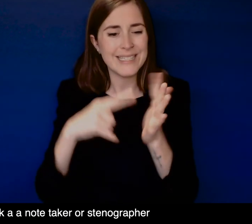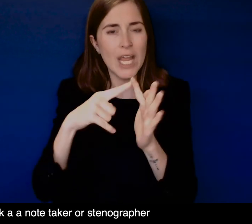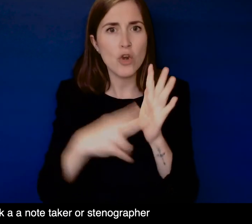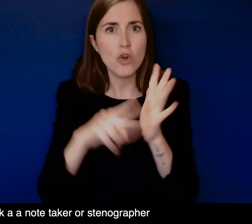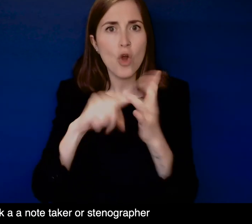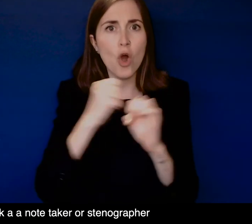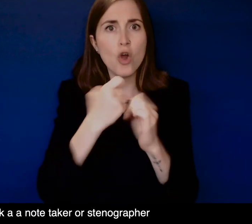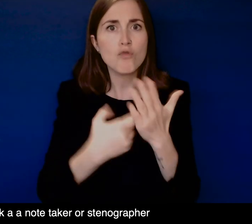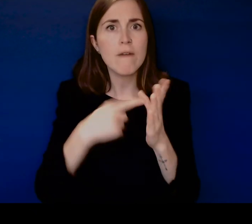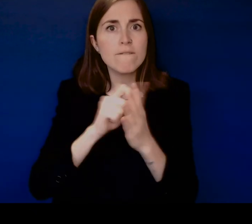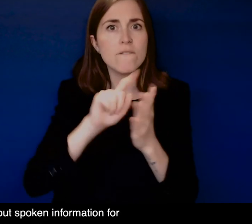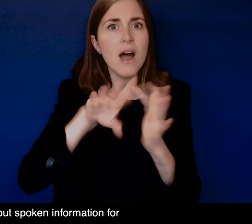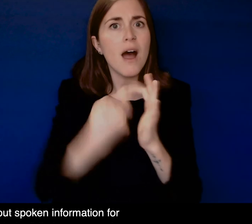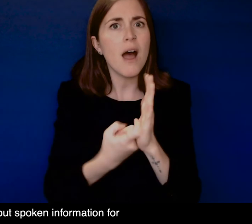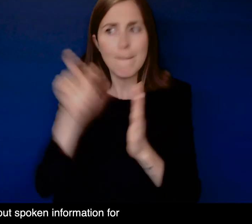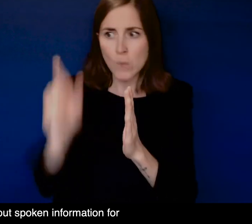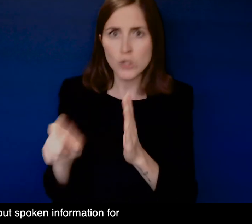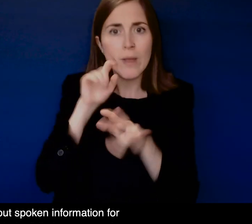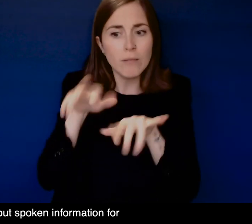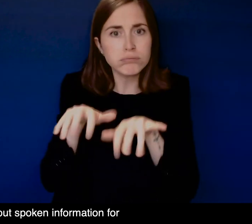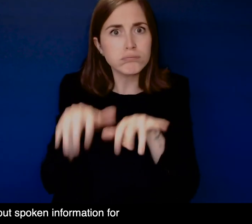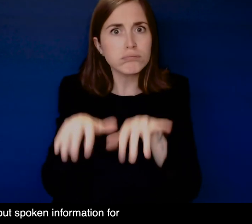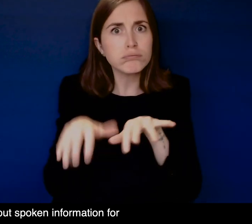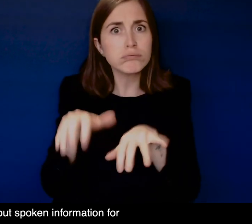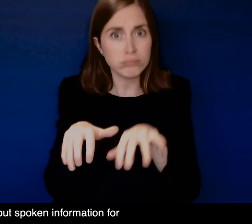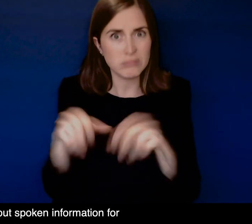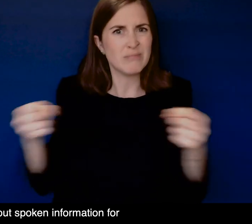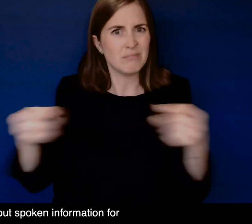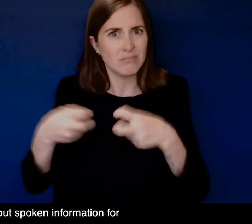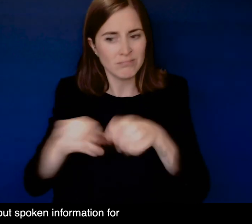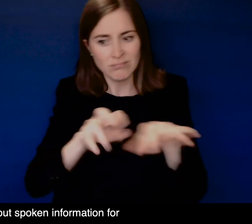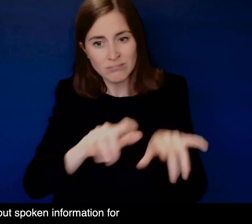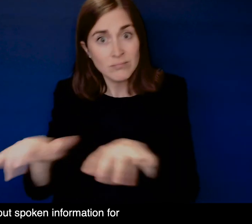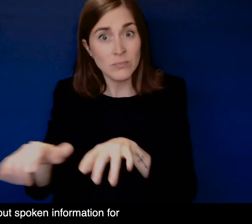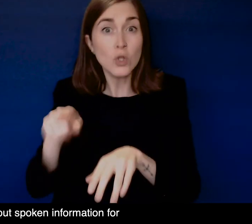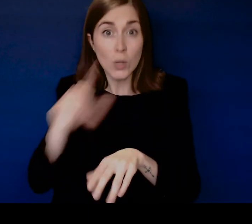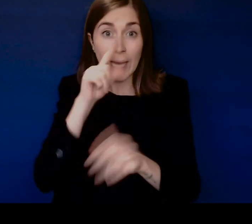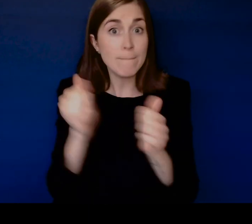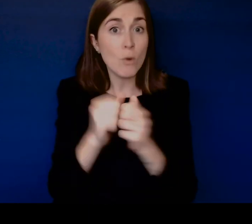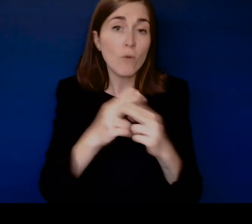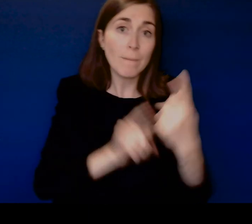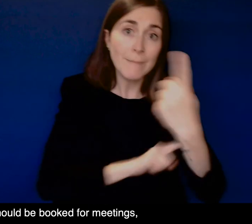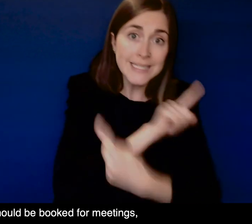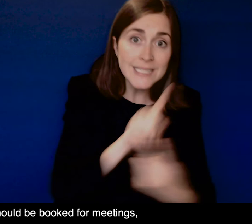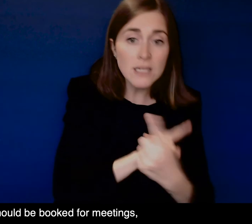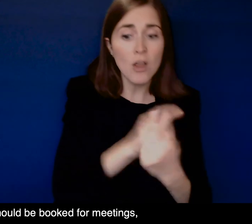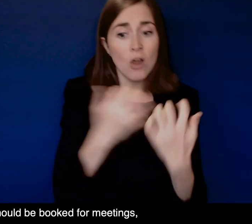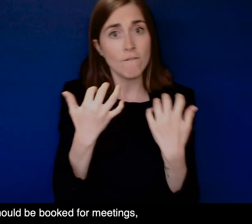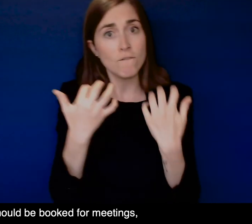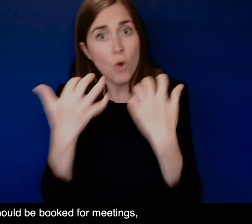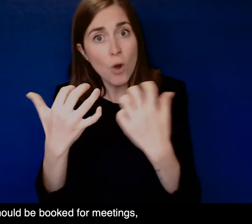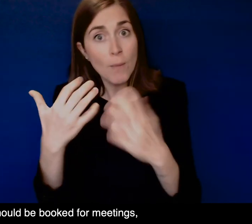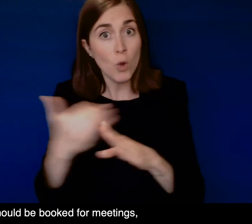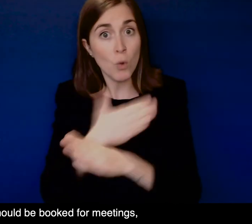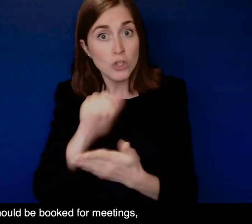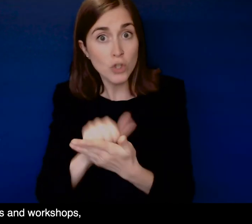note taker or stenographer Who will type out spoken information for the person with deafblindness to read A stenographer should